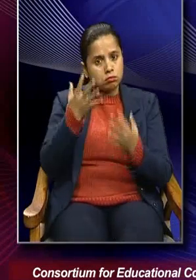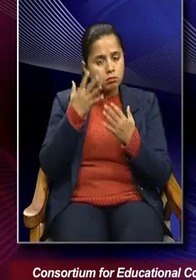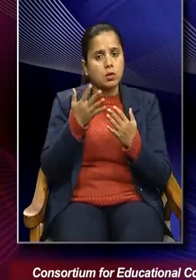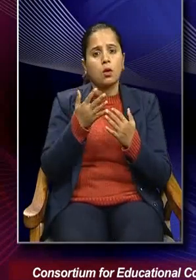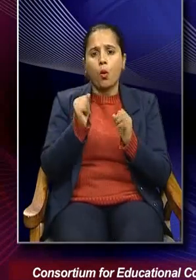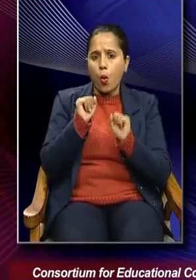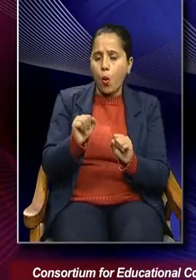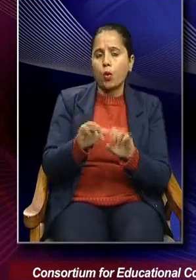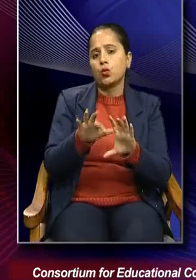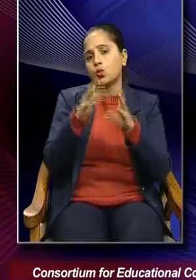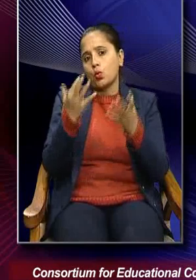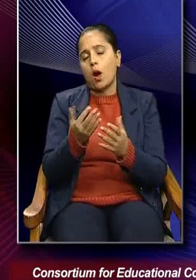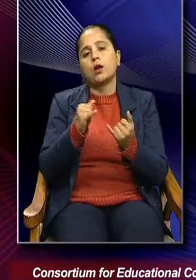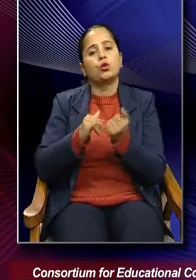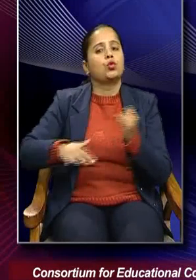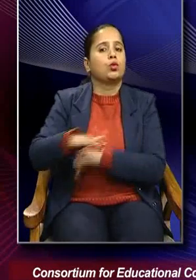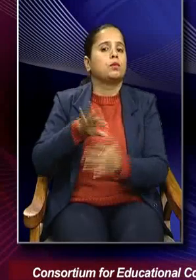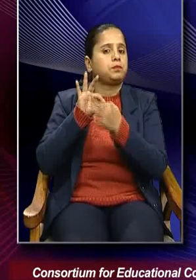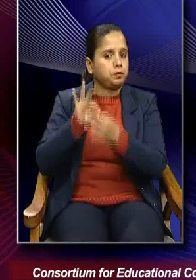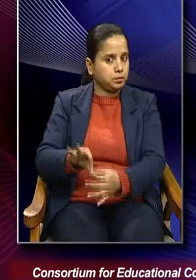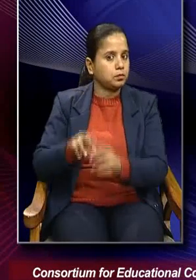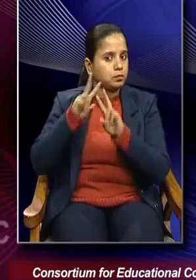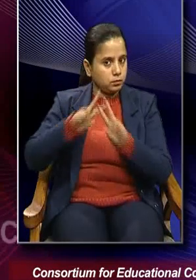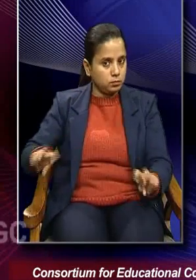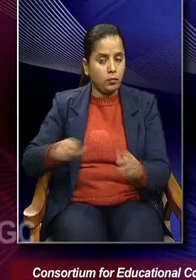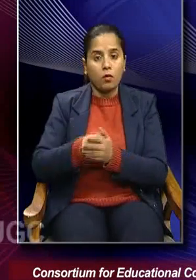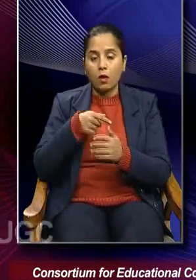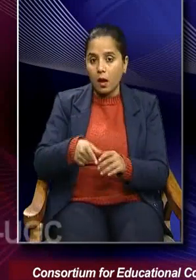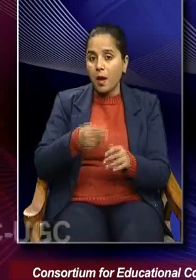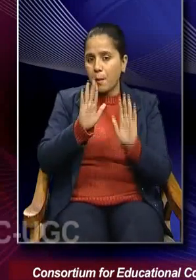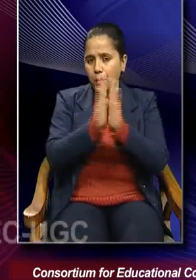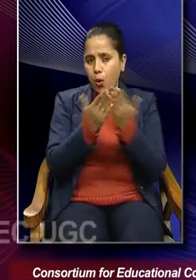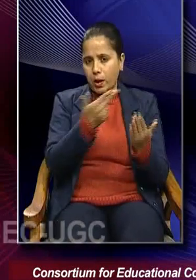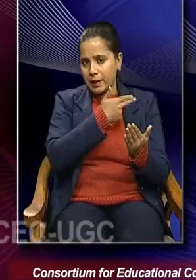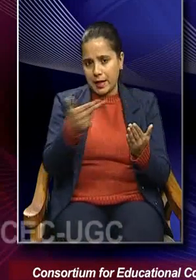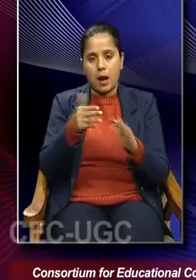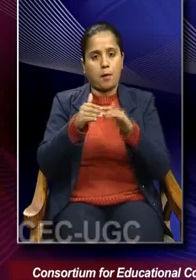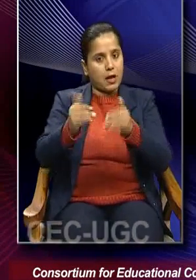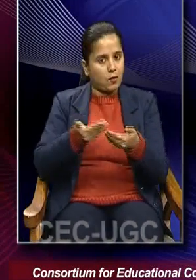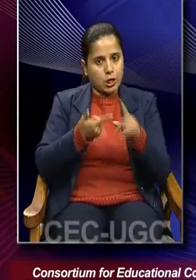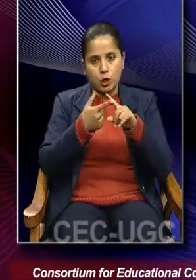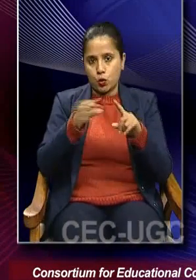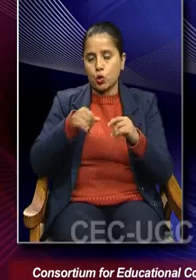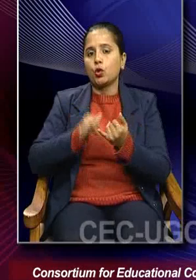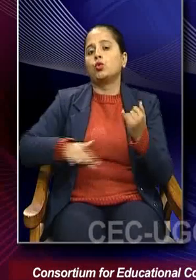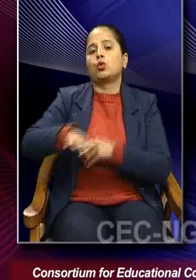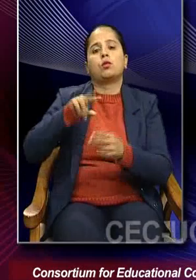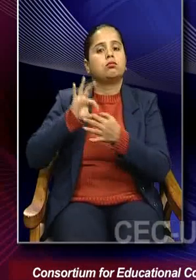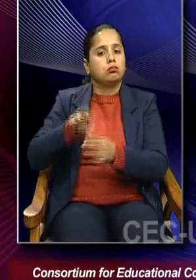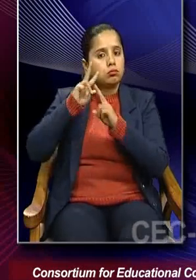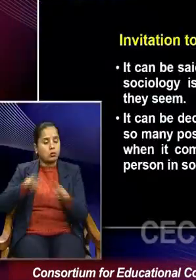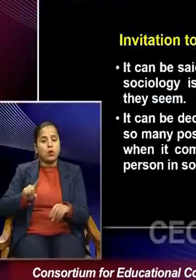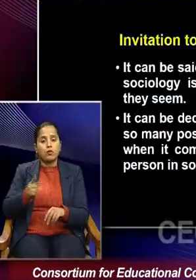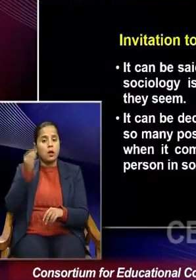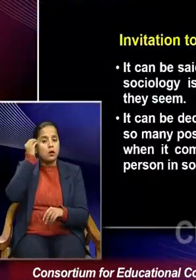sociology. So, the book, the invitation to sociology, he mentions that the first wisdom